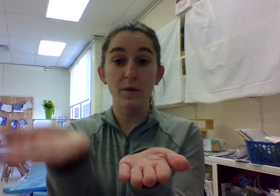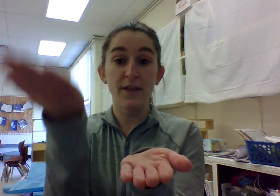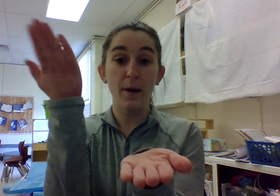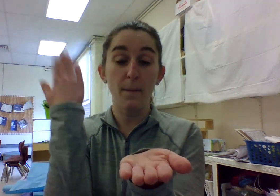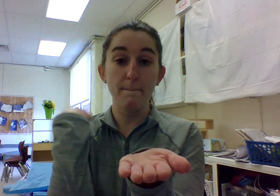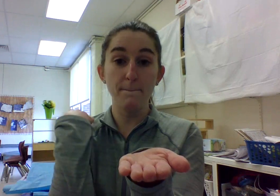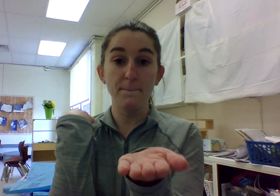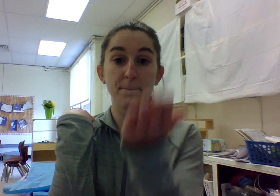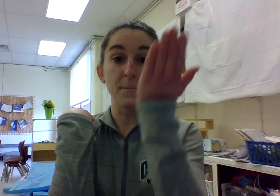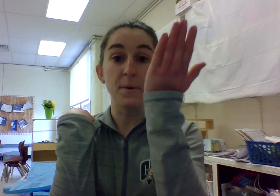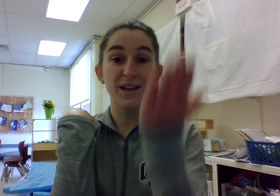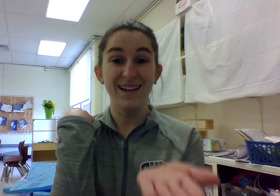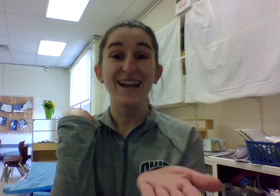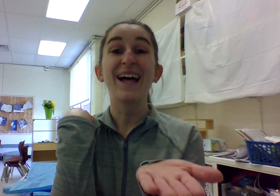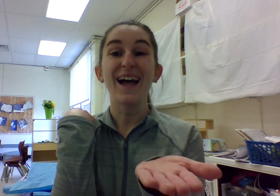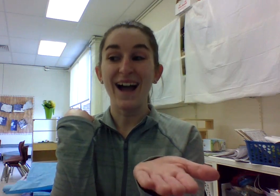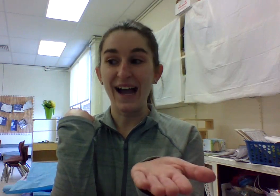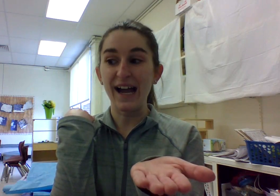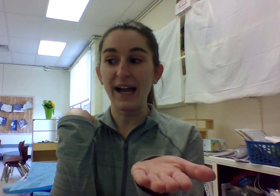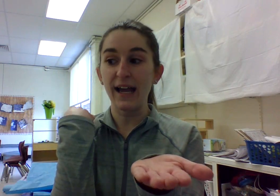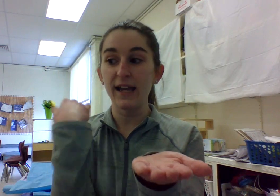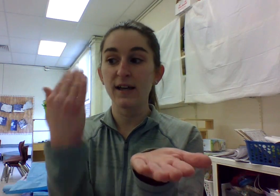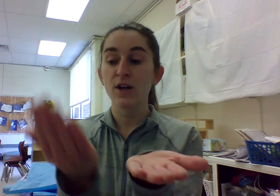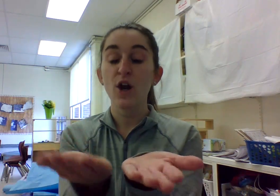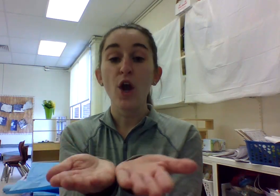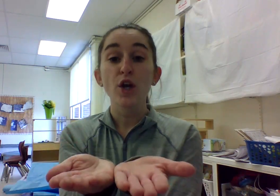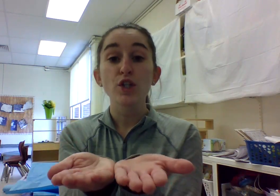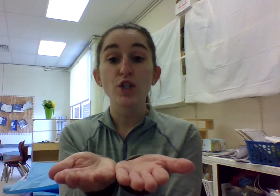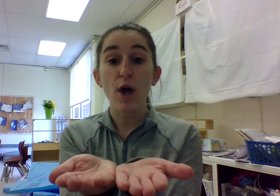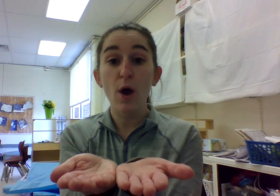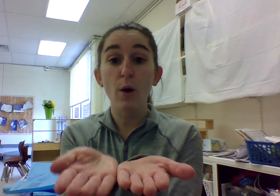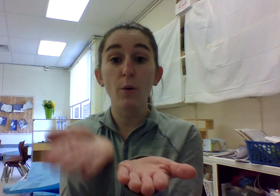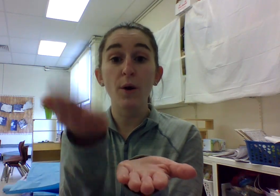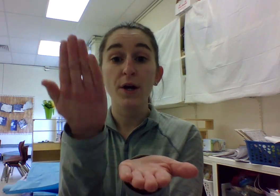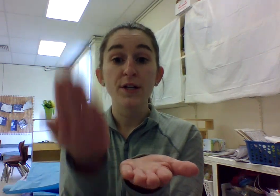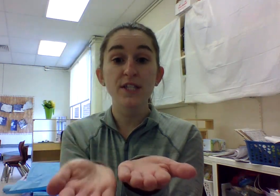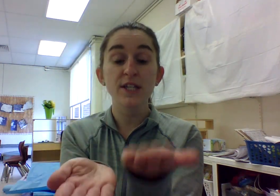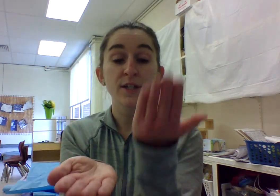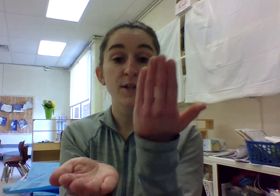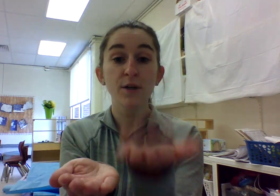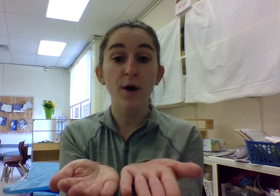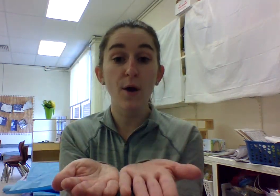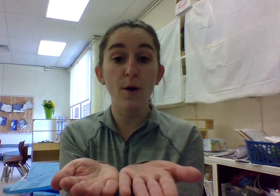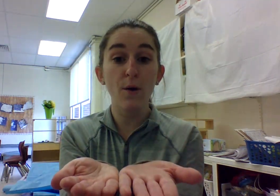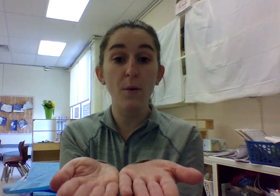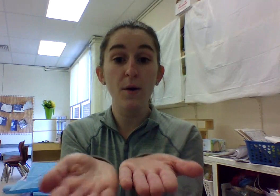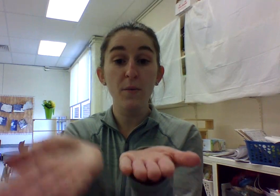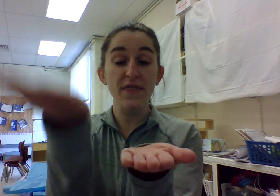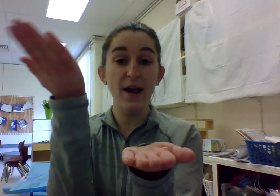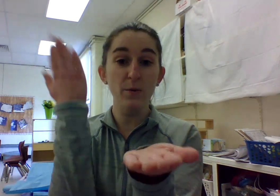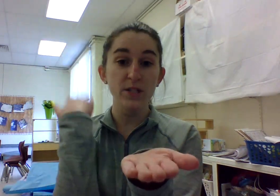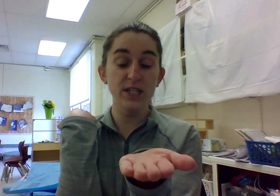Without n, i. Toe, t, o. Without t,